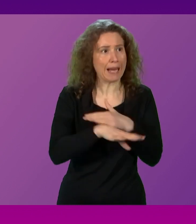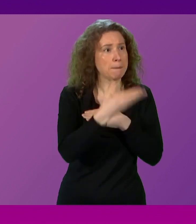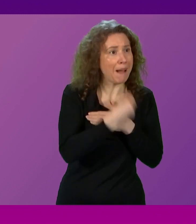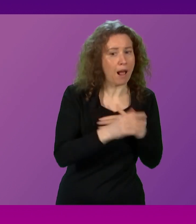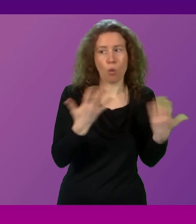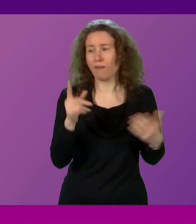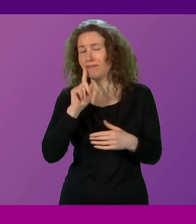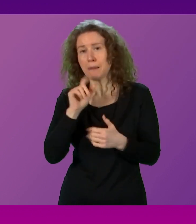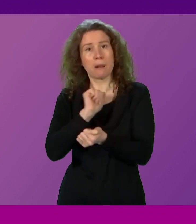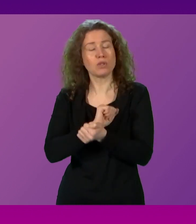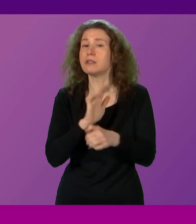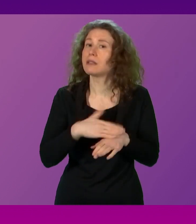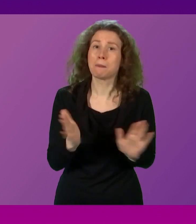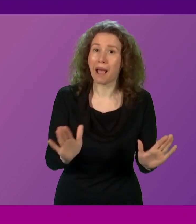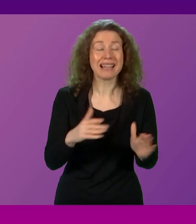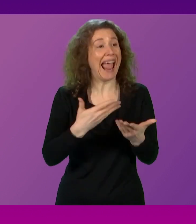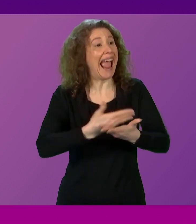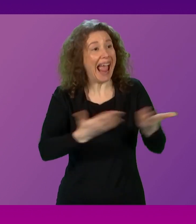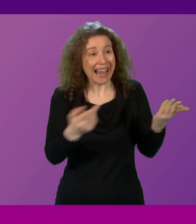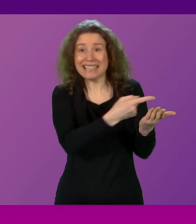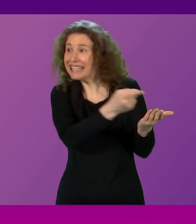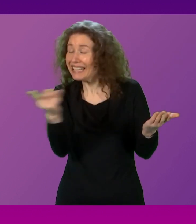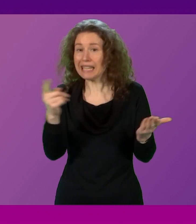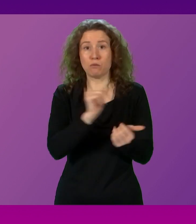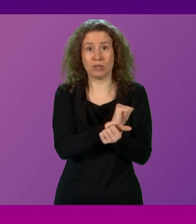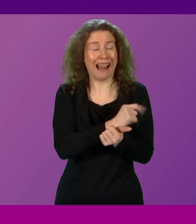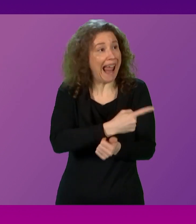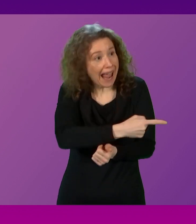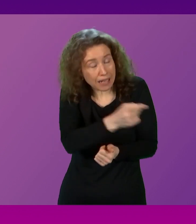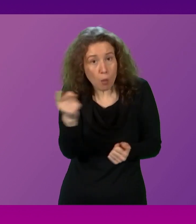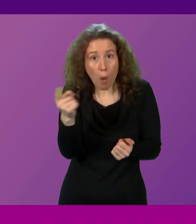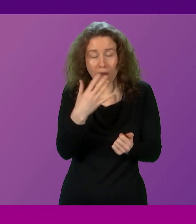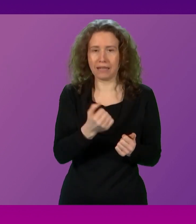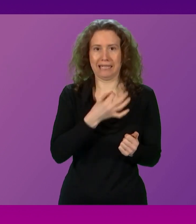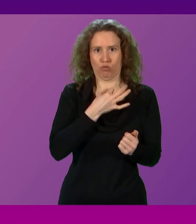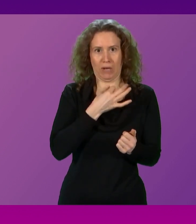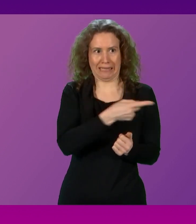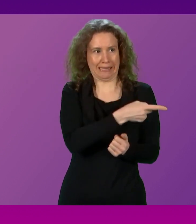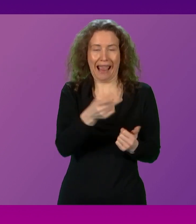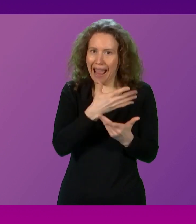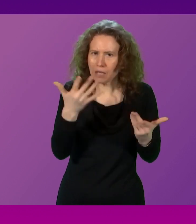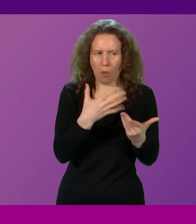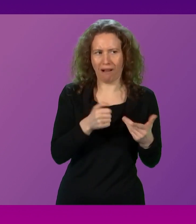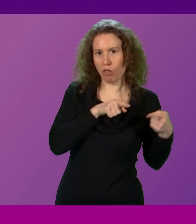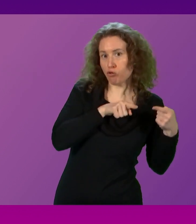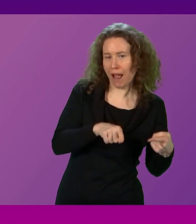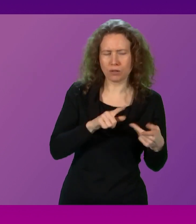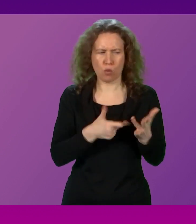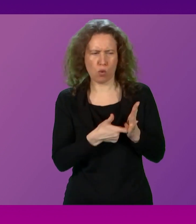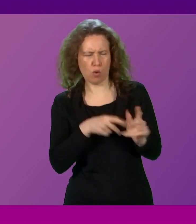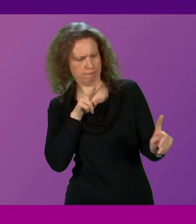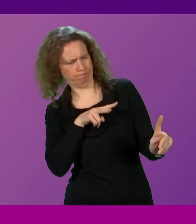or a female prison. If any prisoner poses and is considered to pose a risk or gives rise